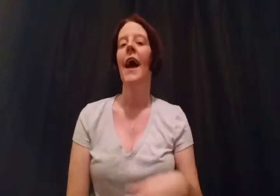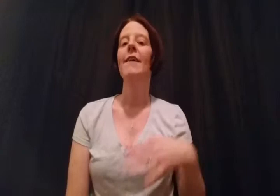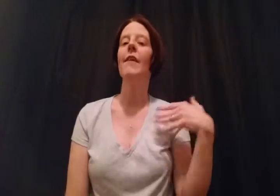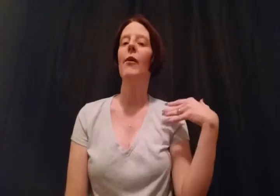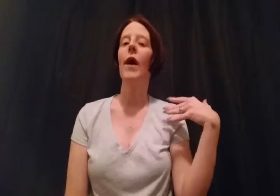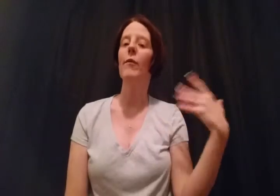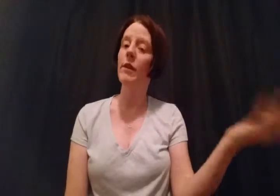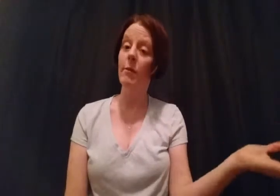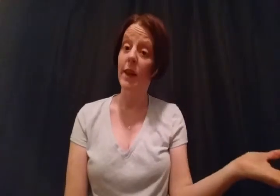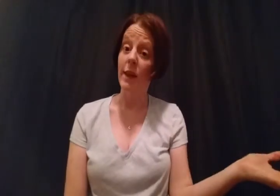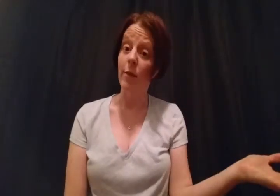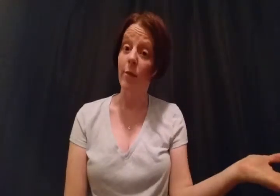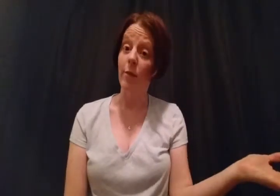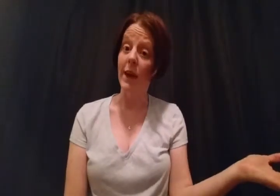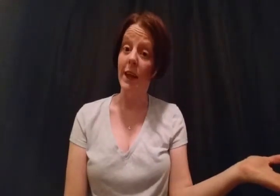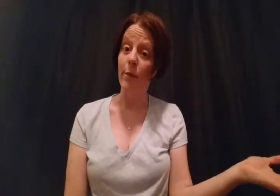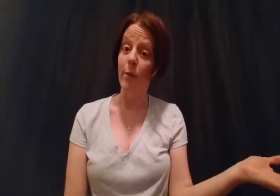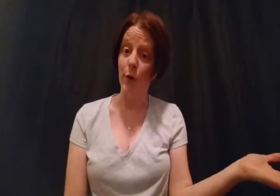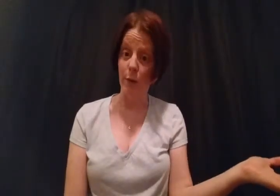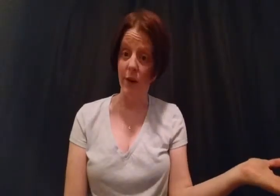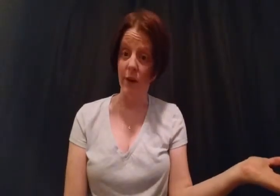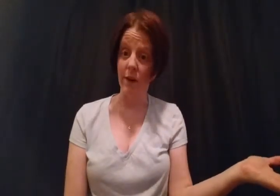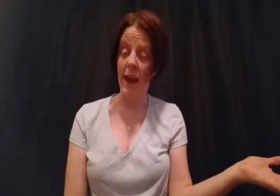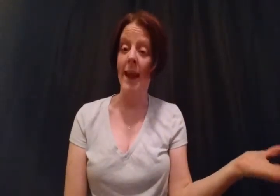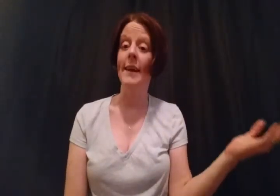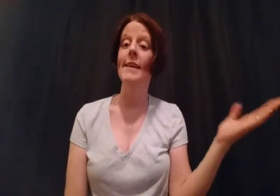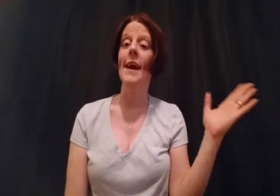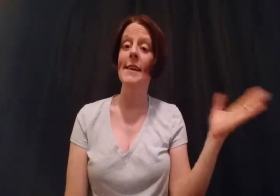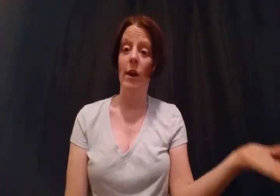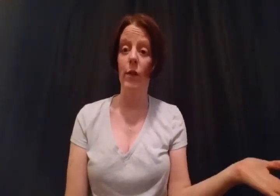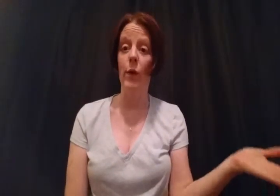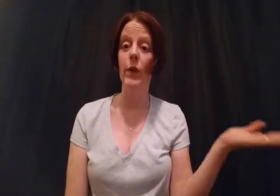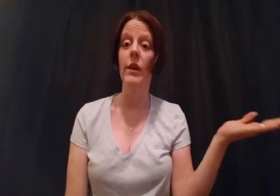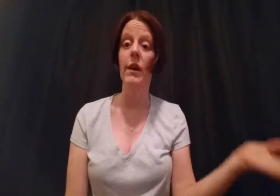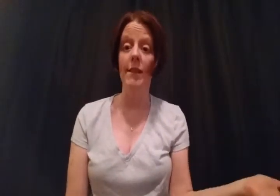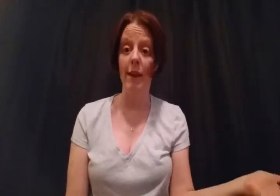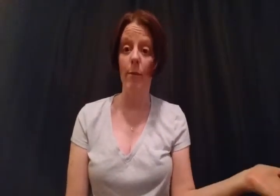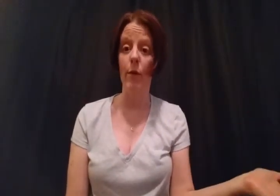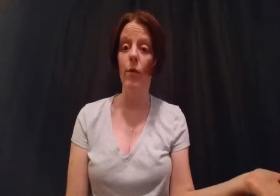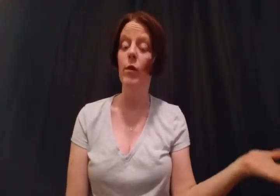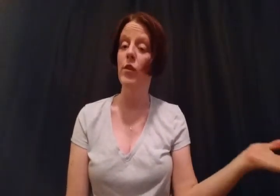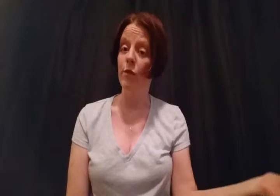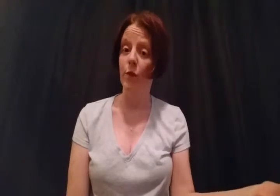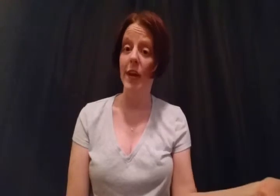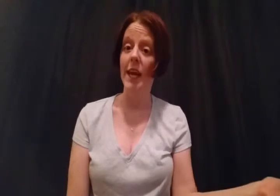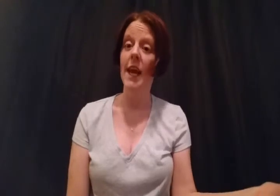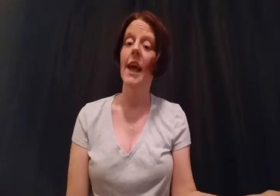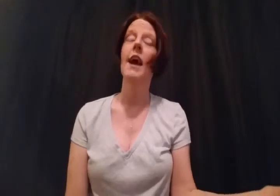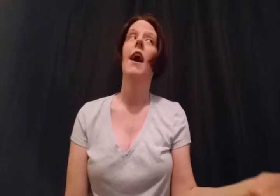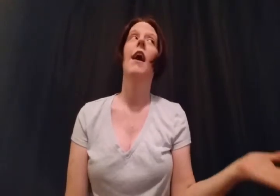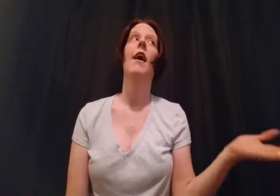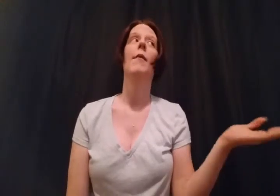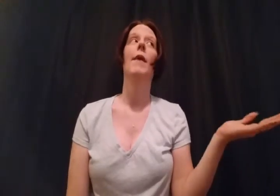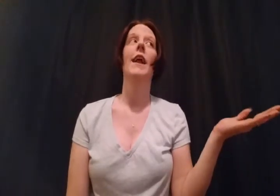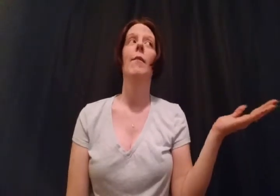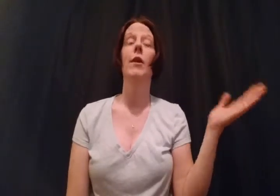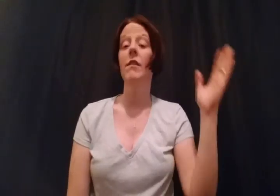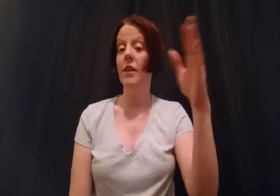So I went to my e, my e book reader and I downloaded a sample, which is free. Um, and I'm going to